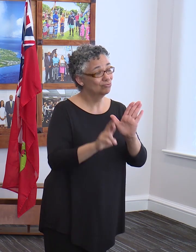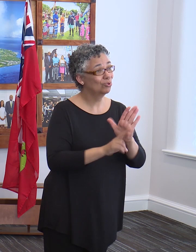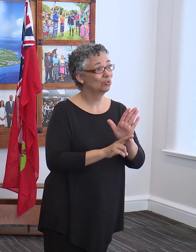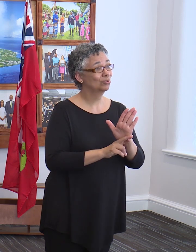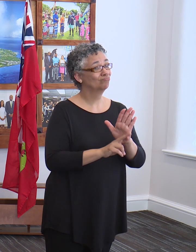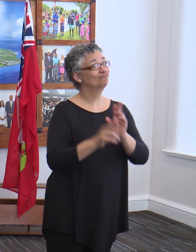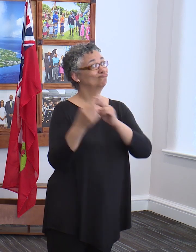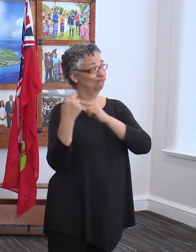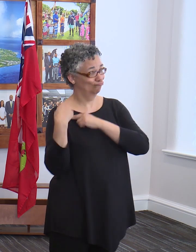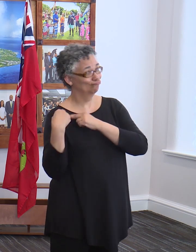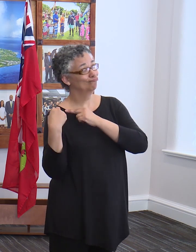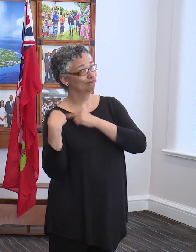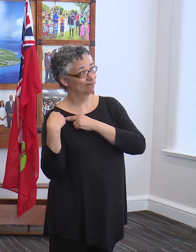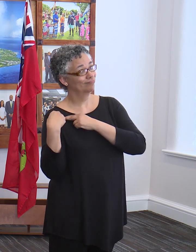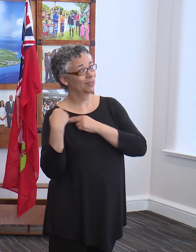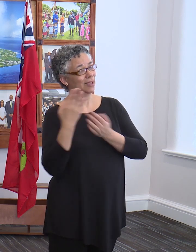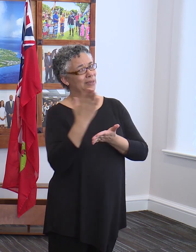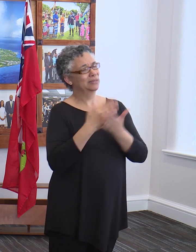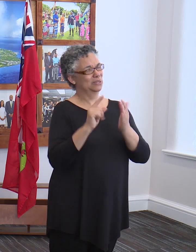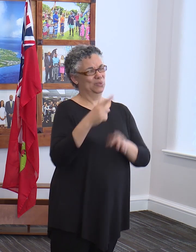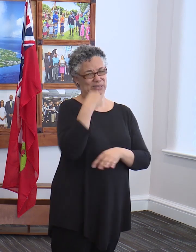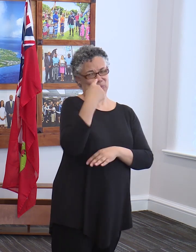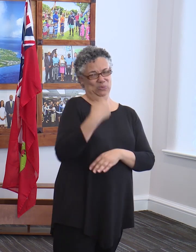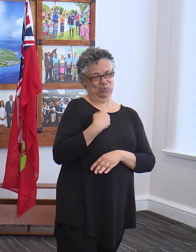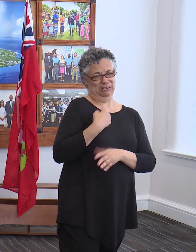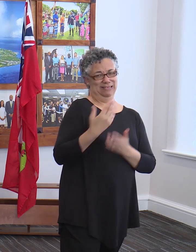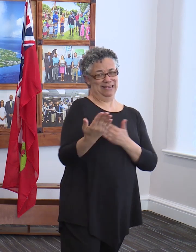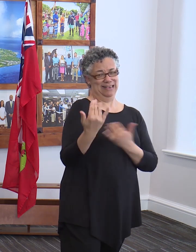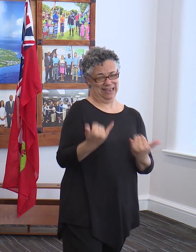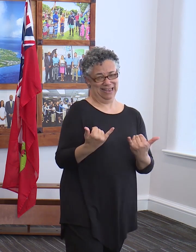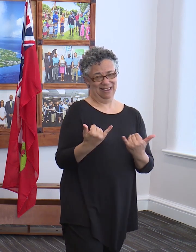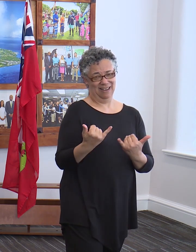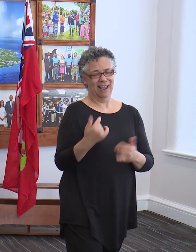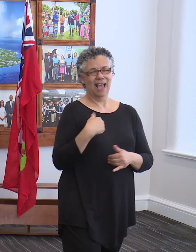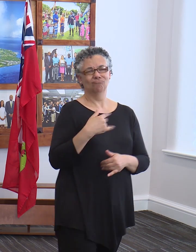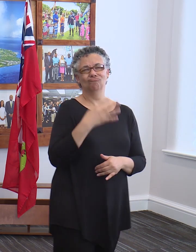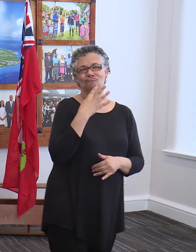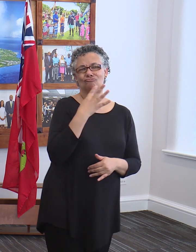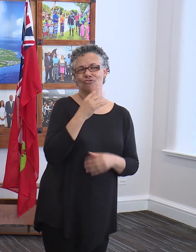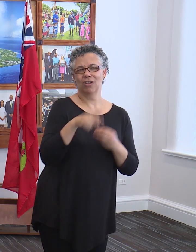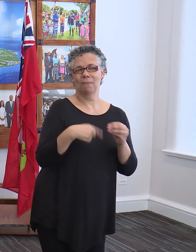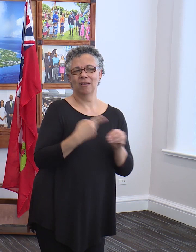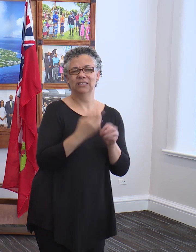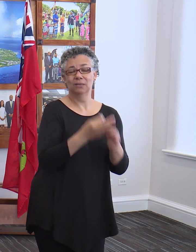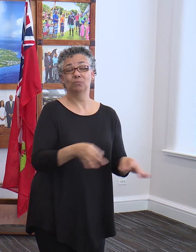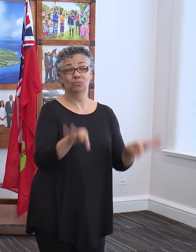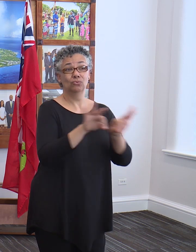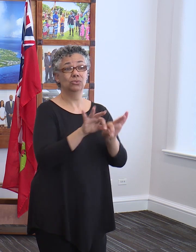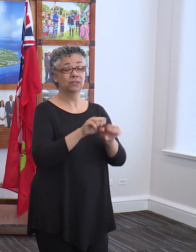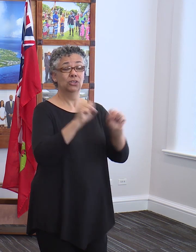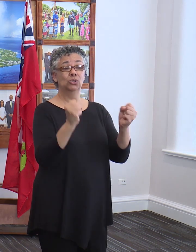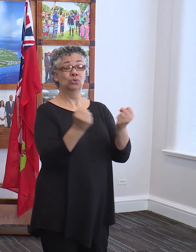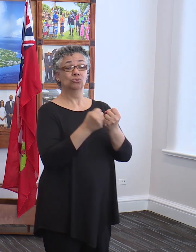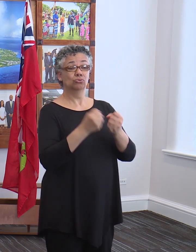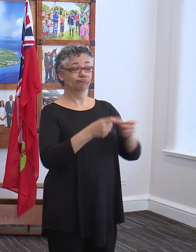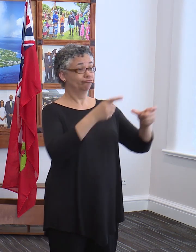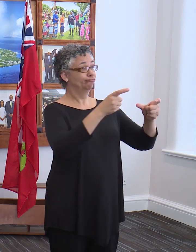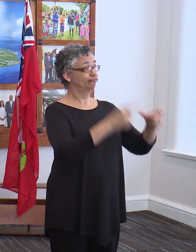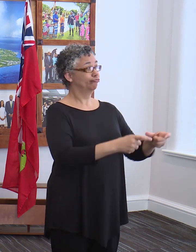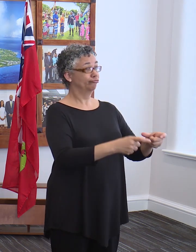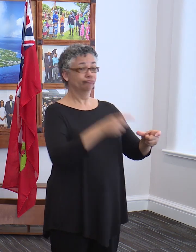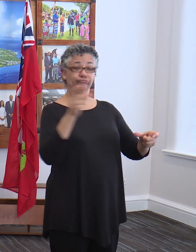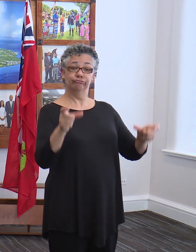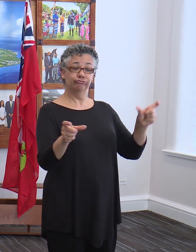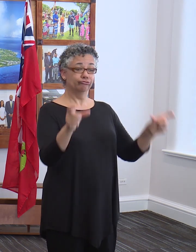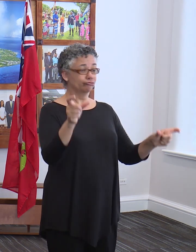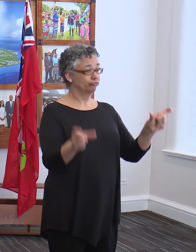And as someone had commented to me earlier today, and I'll get to that later when we're talking about the importance of social distancing, that the city of